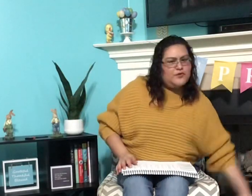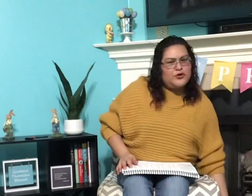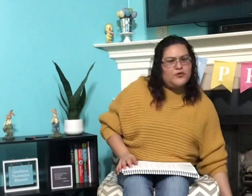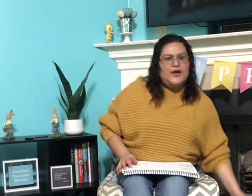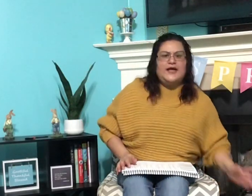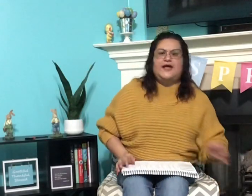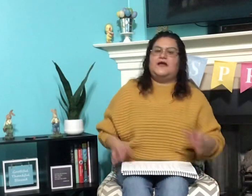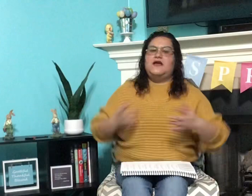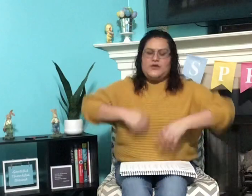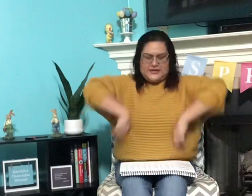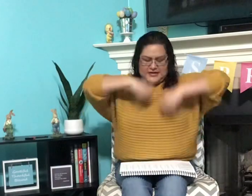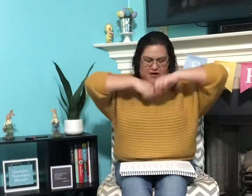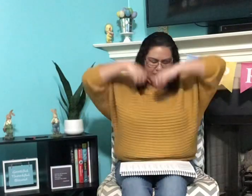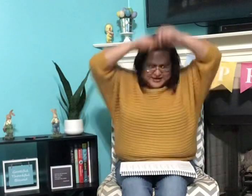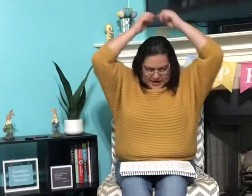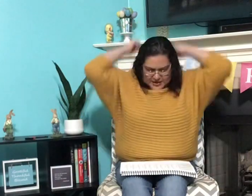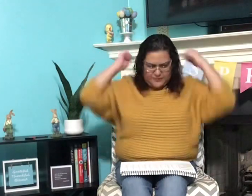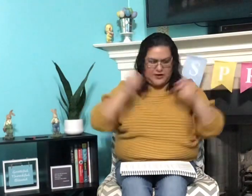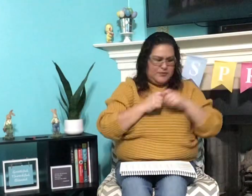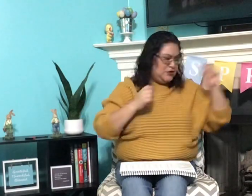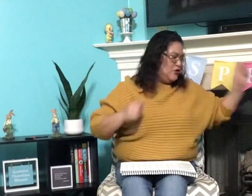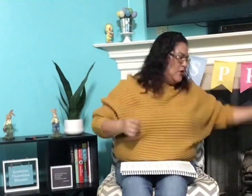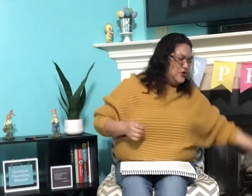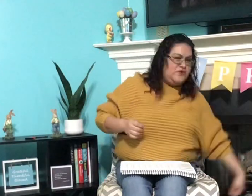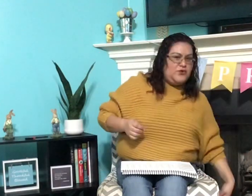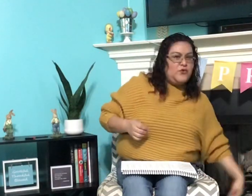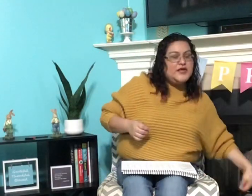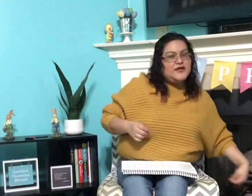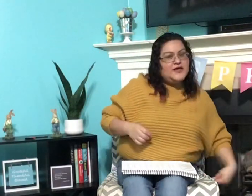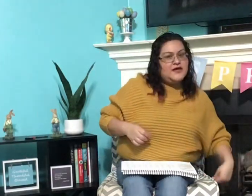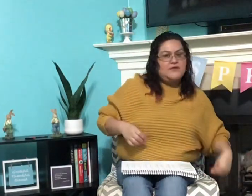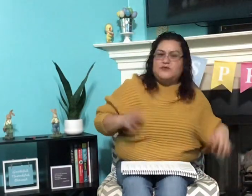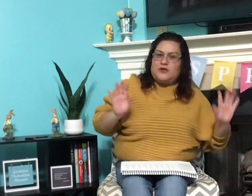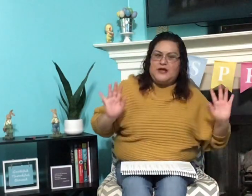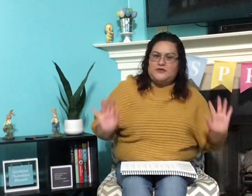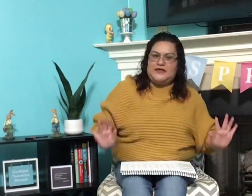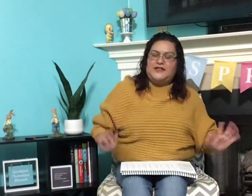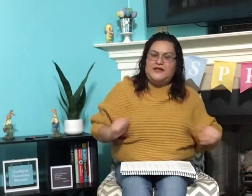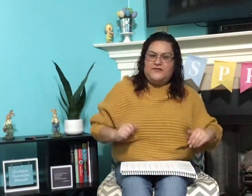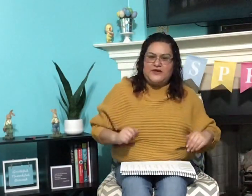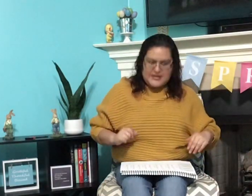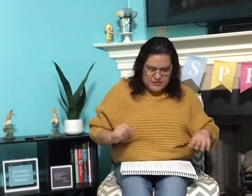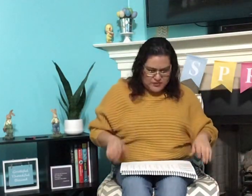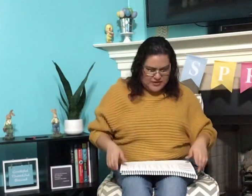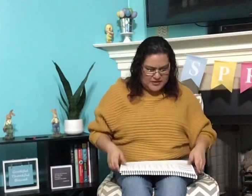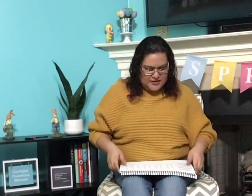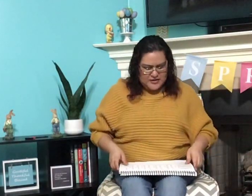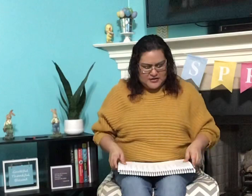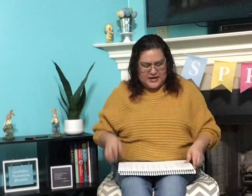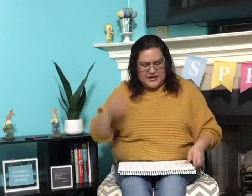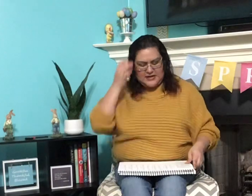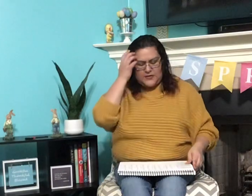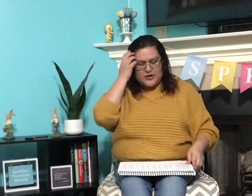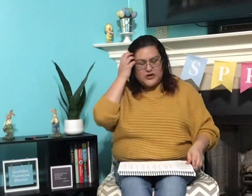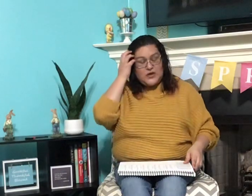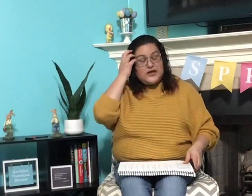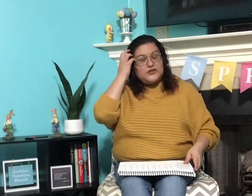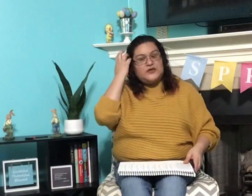board away. Go ahead and take off that apron. sure you wash it over the weekend because want it to be clean for next week. Okay, and now we're going to go ahead and do our